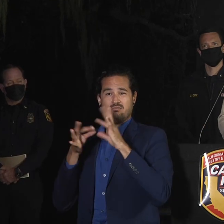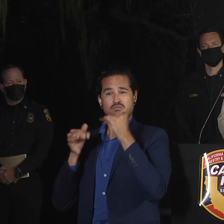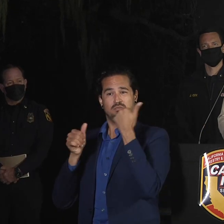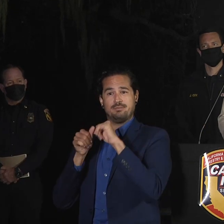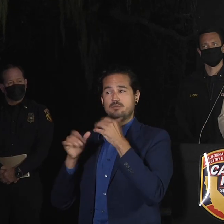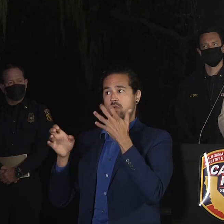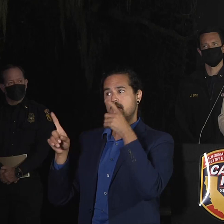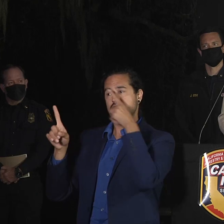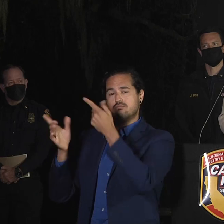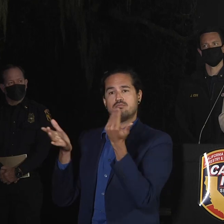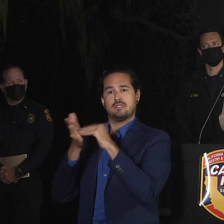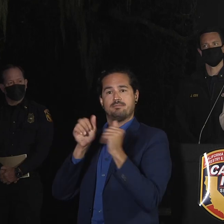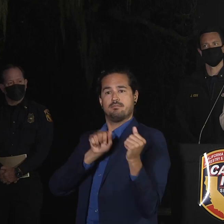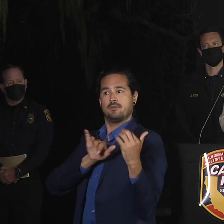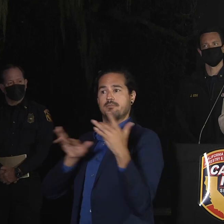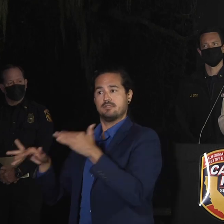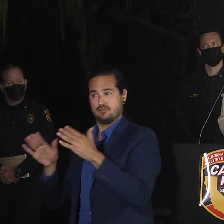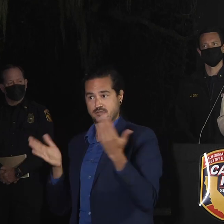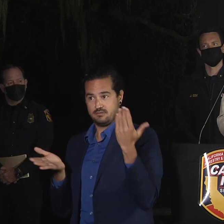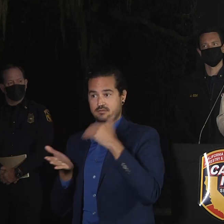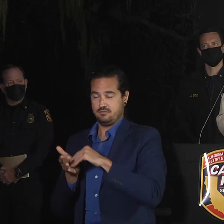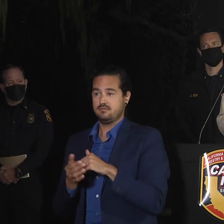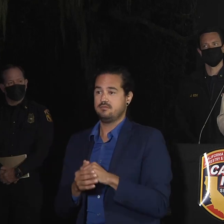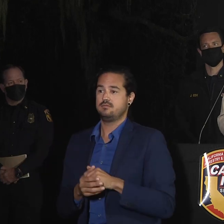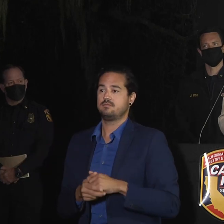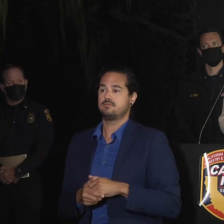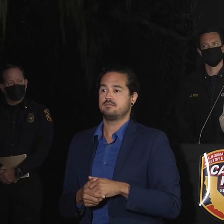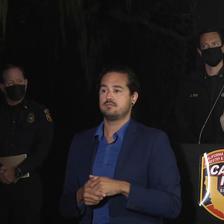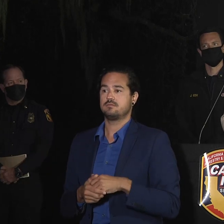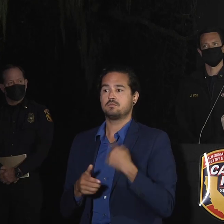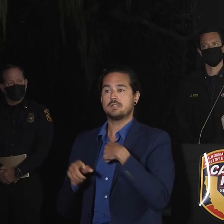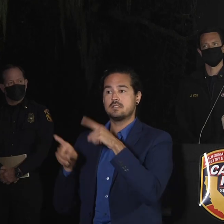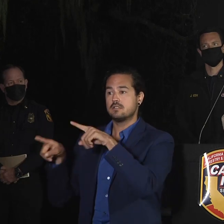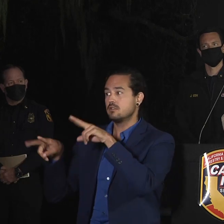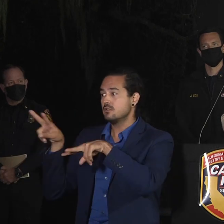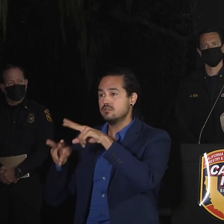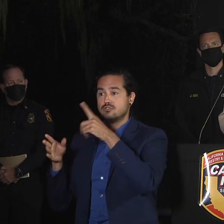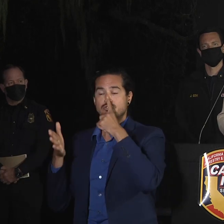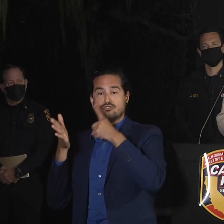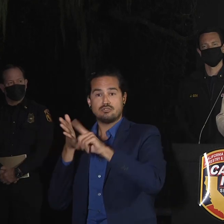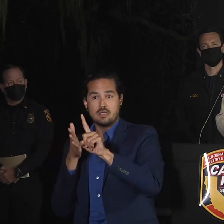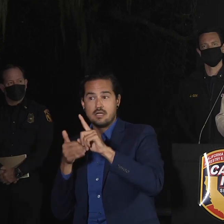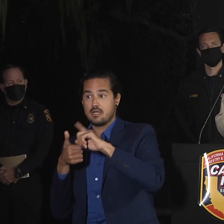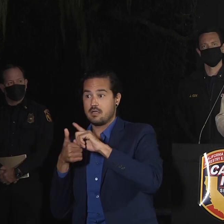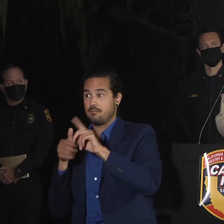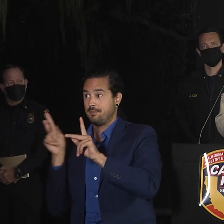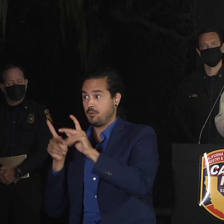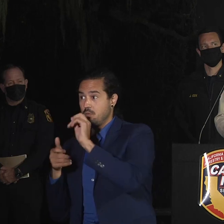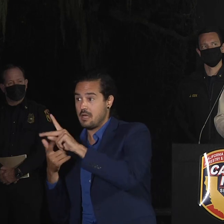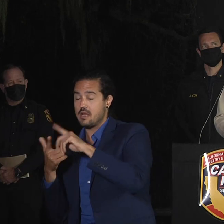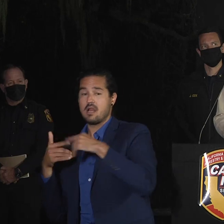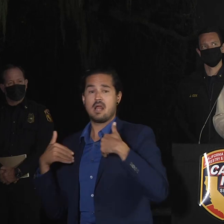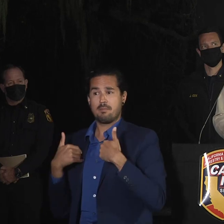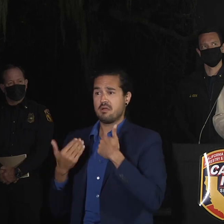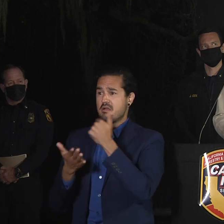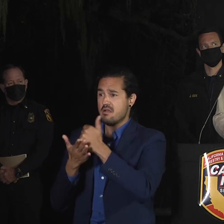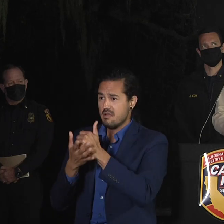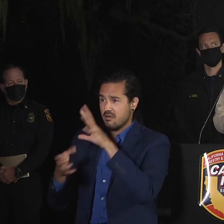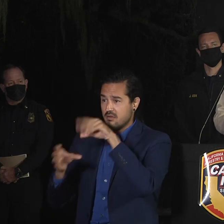welfare checks. But with repopulation, I just want to reiterate to folks who've been displaced